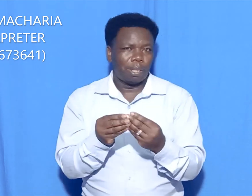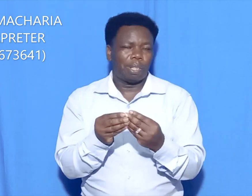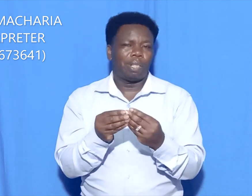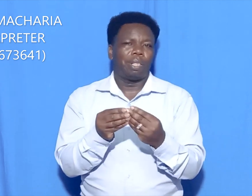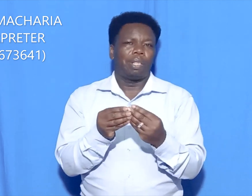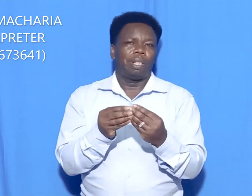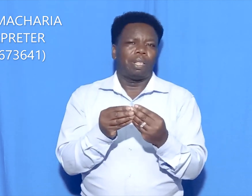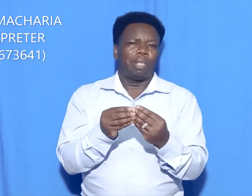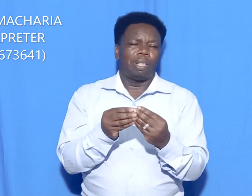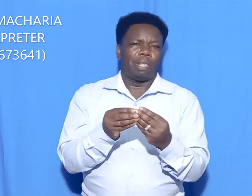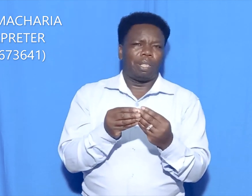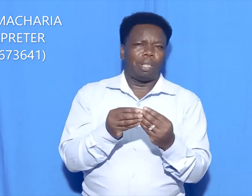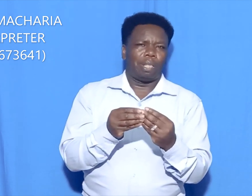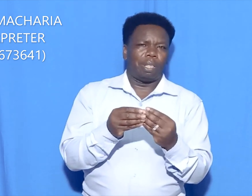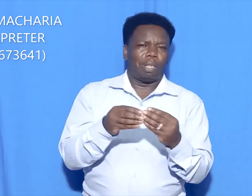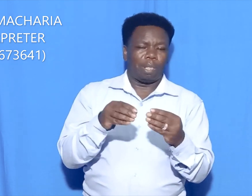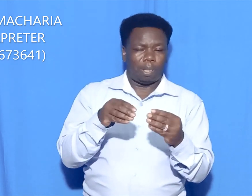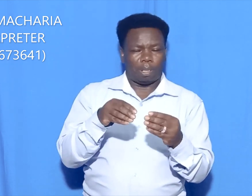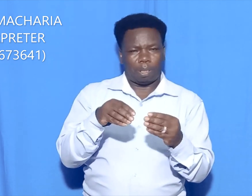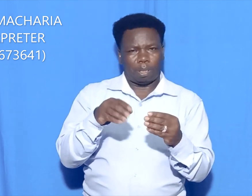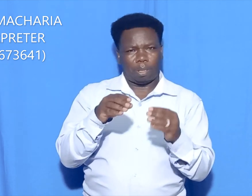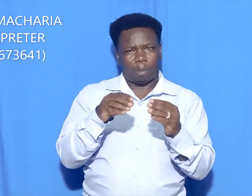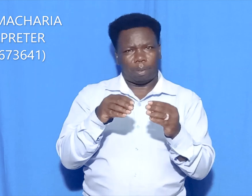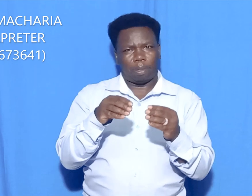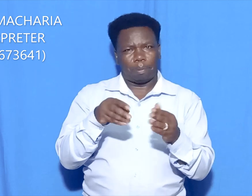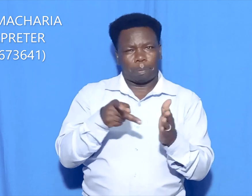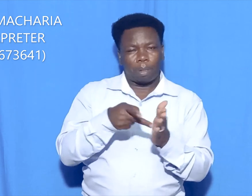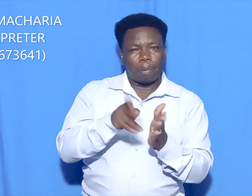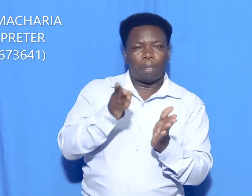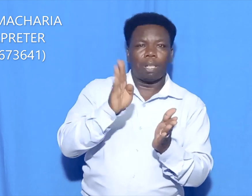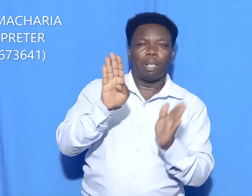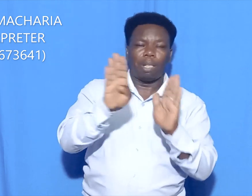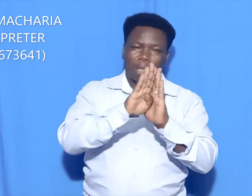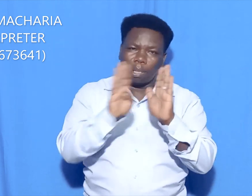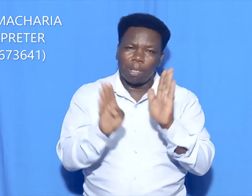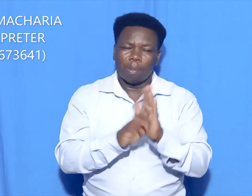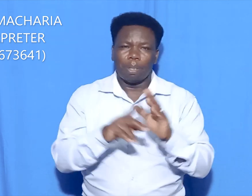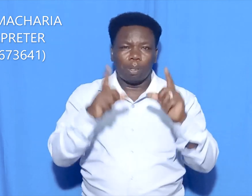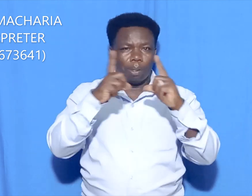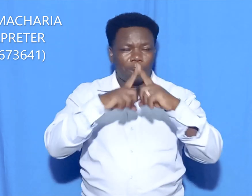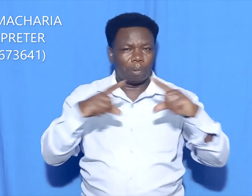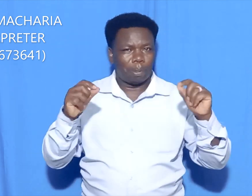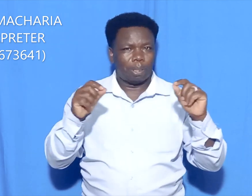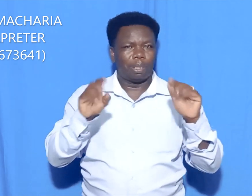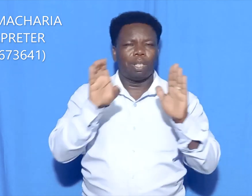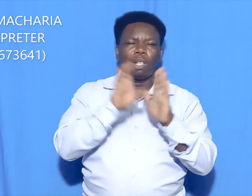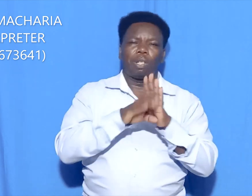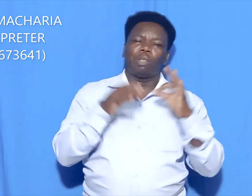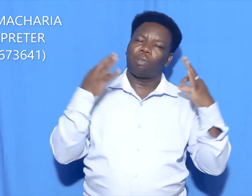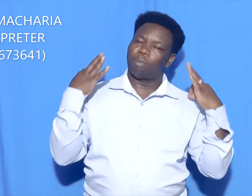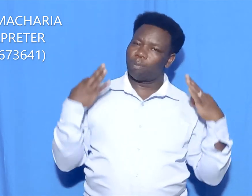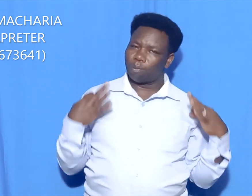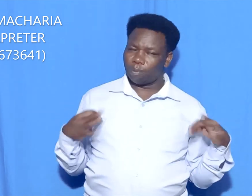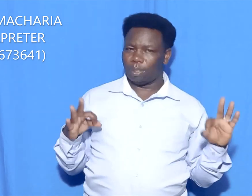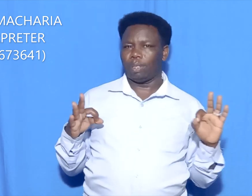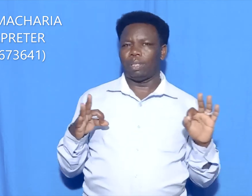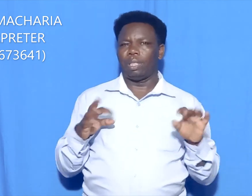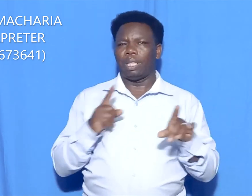mail-in message. The cost is free. The timeline within two days.